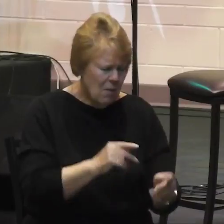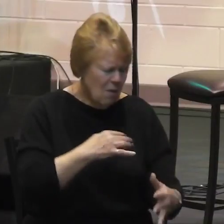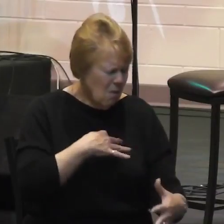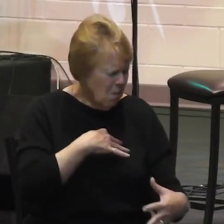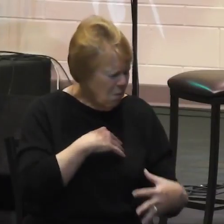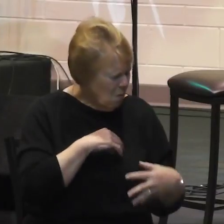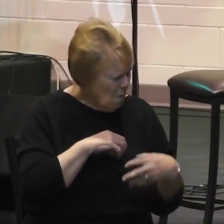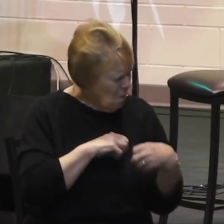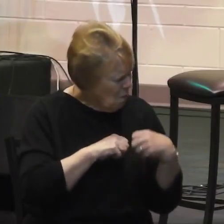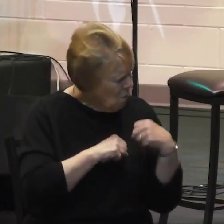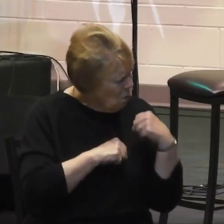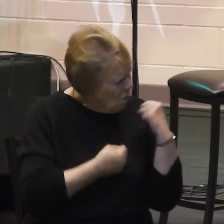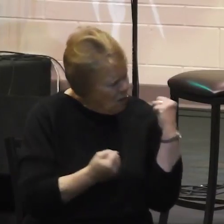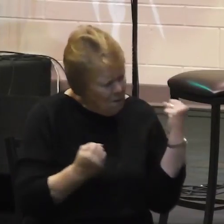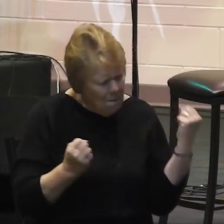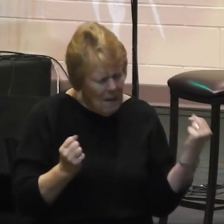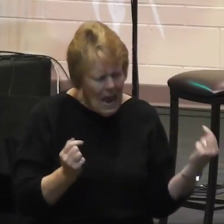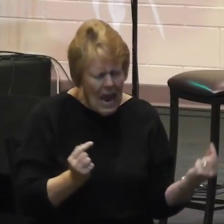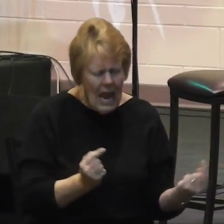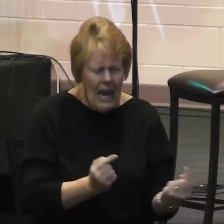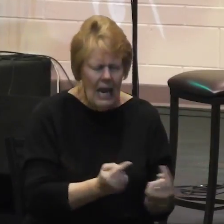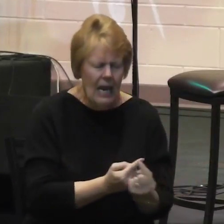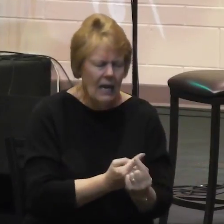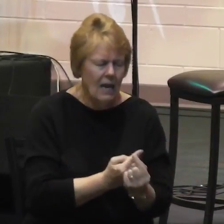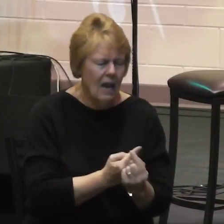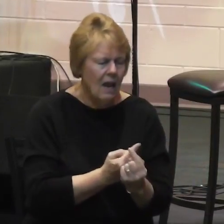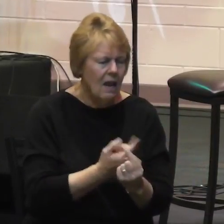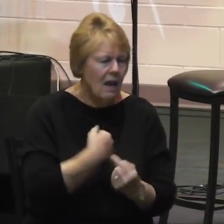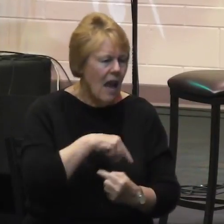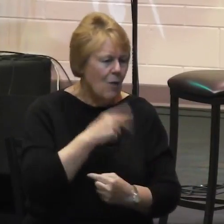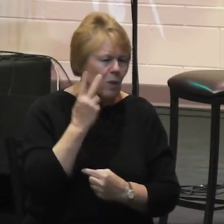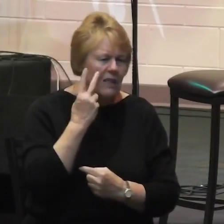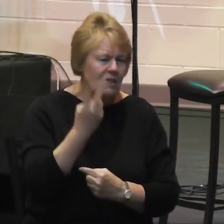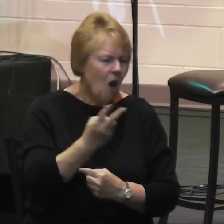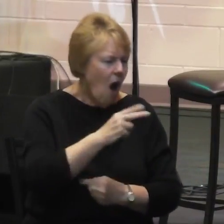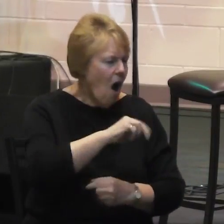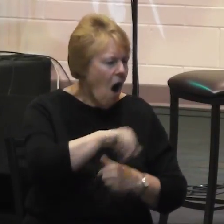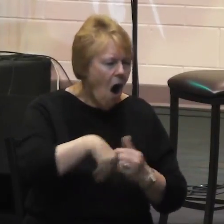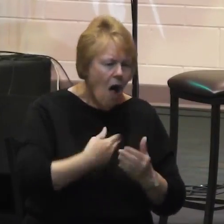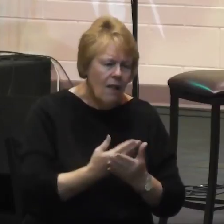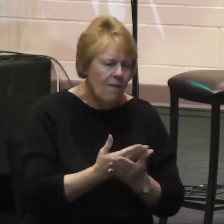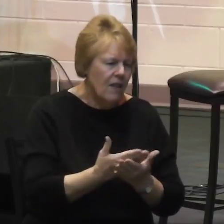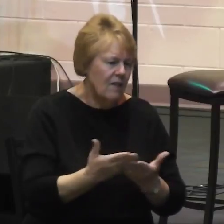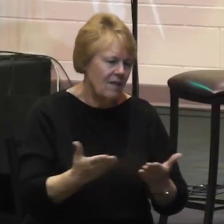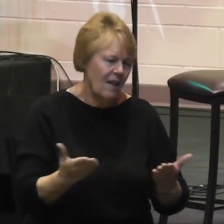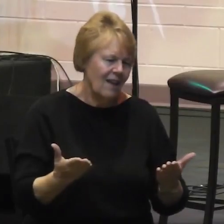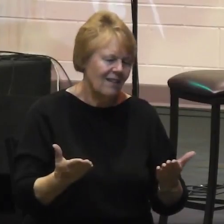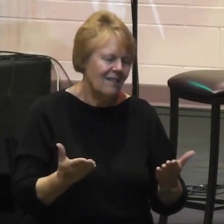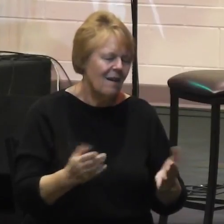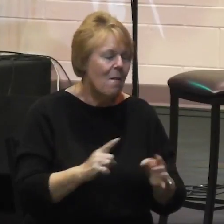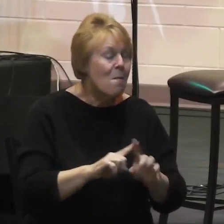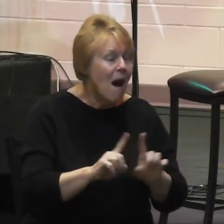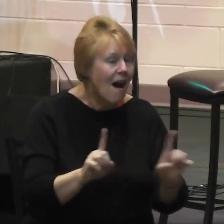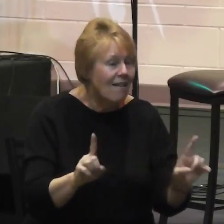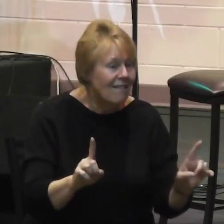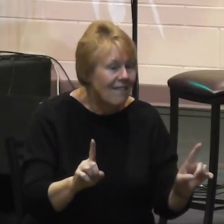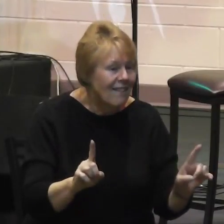difficulties. And we saw all these things. But then we also saw the power